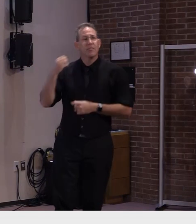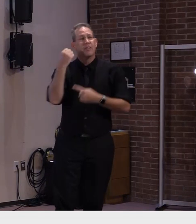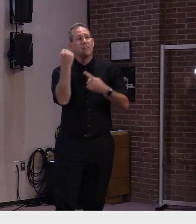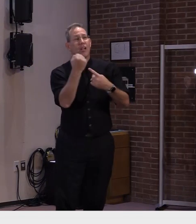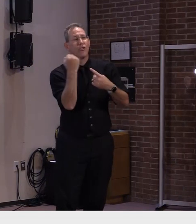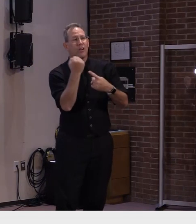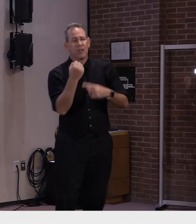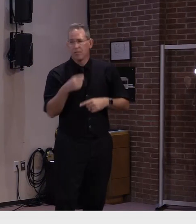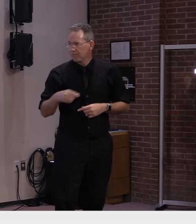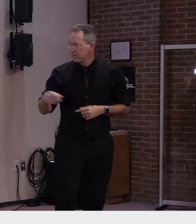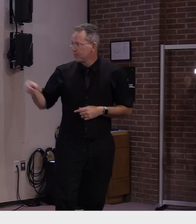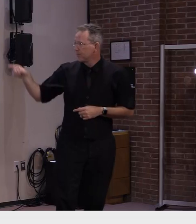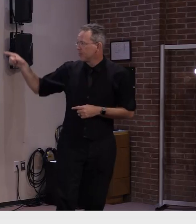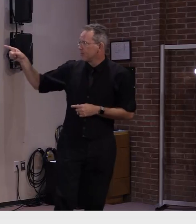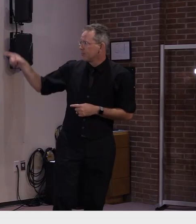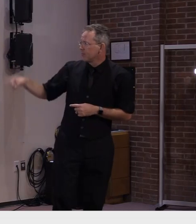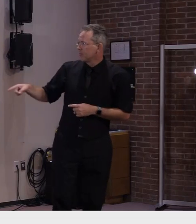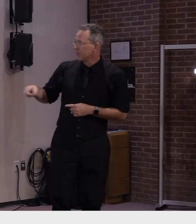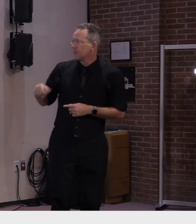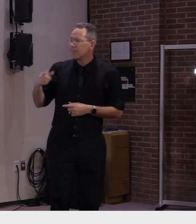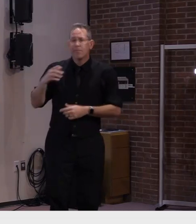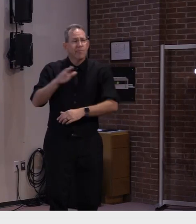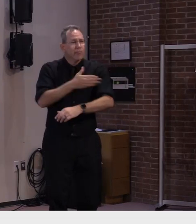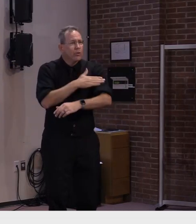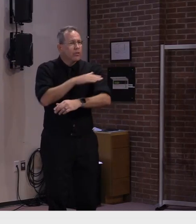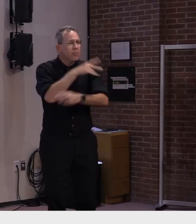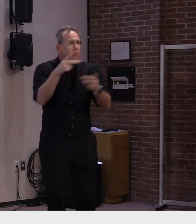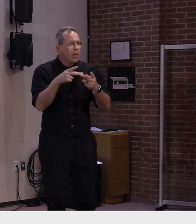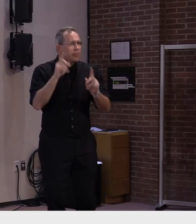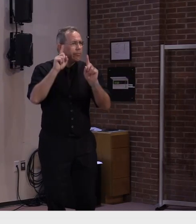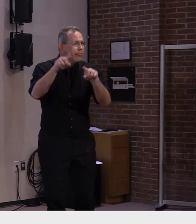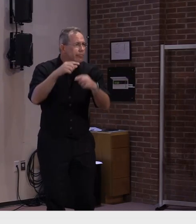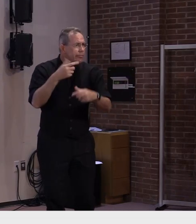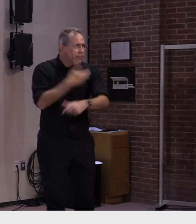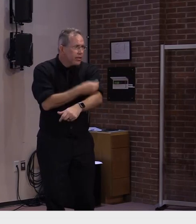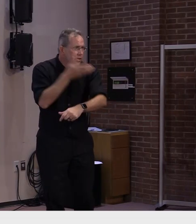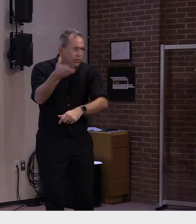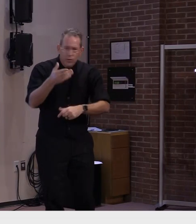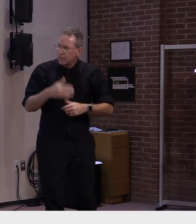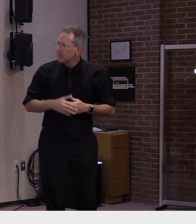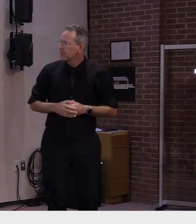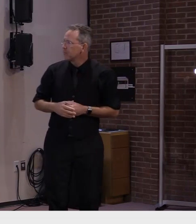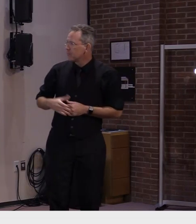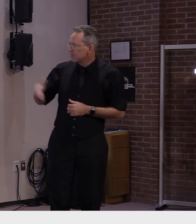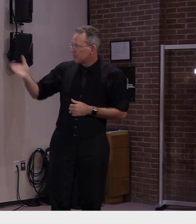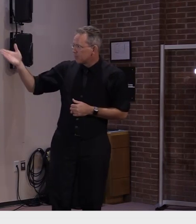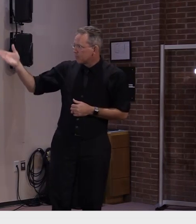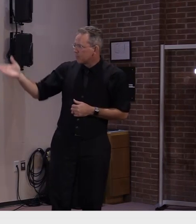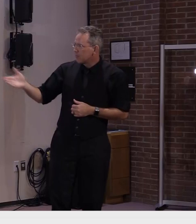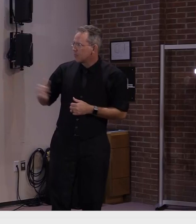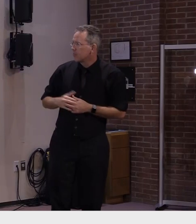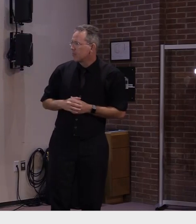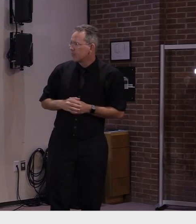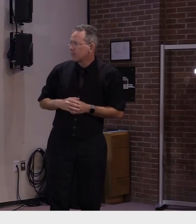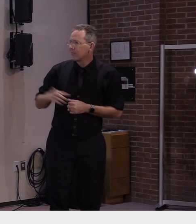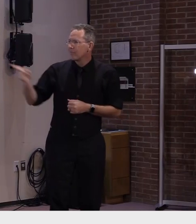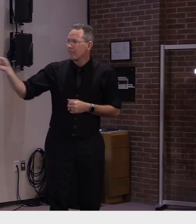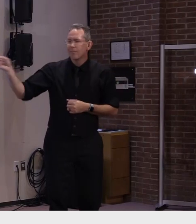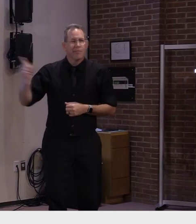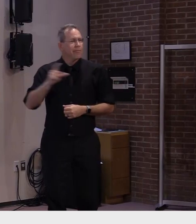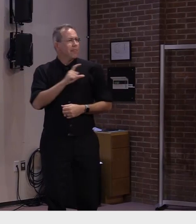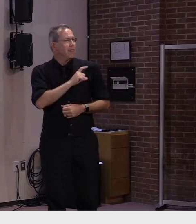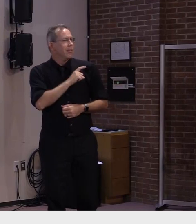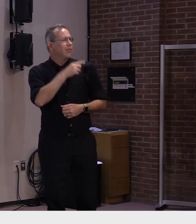it's in brattleboro mountain marketplace in loudonderry grand